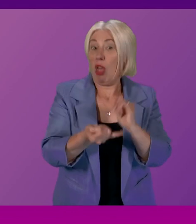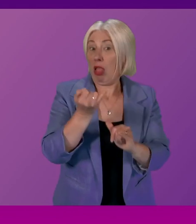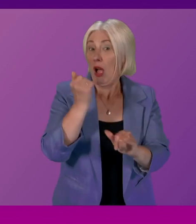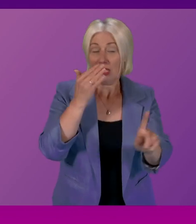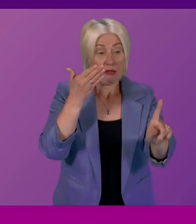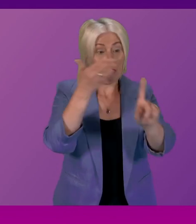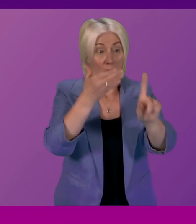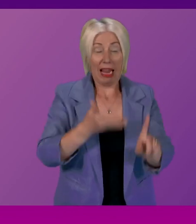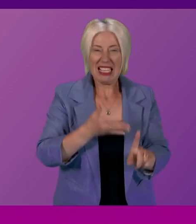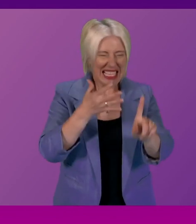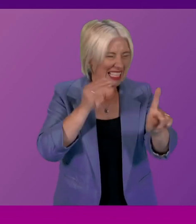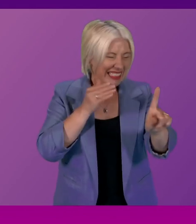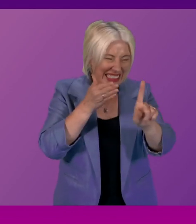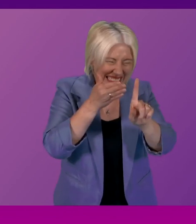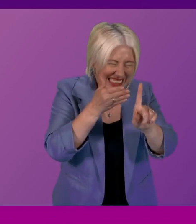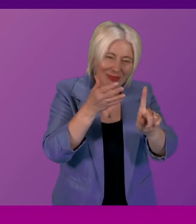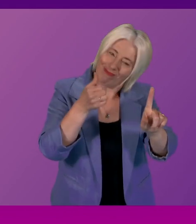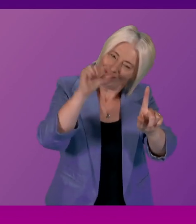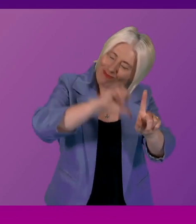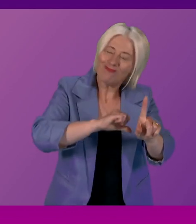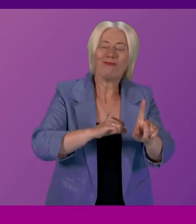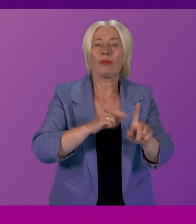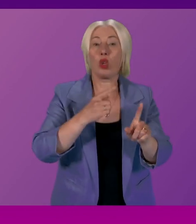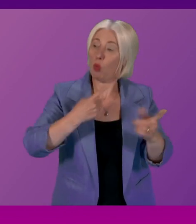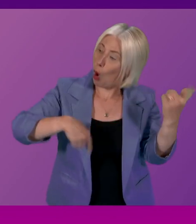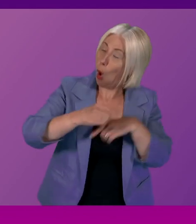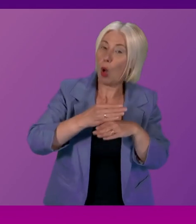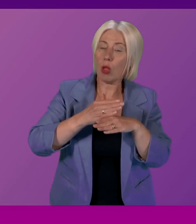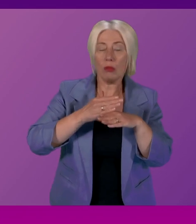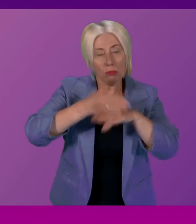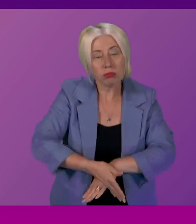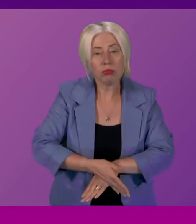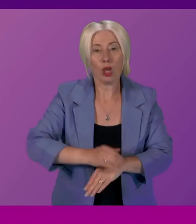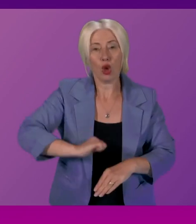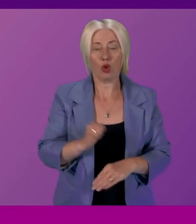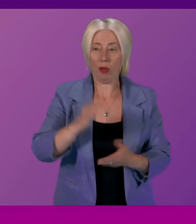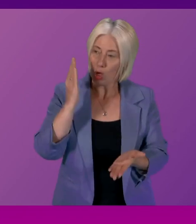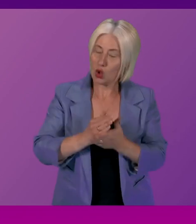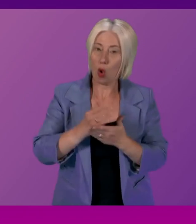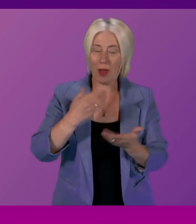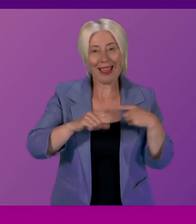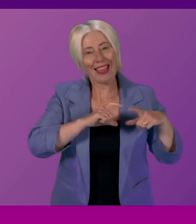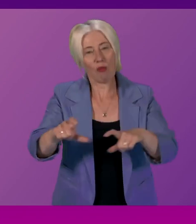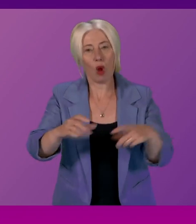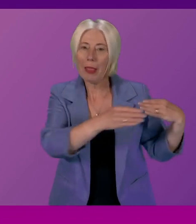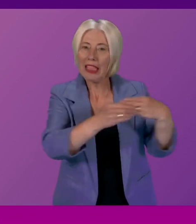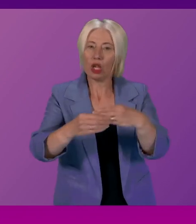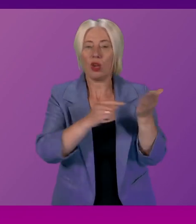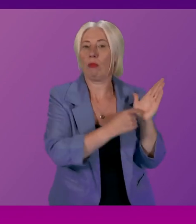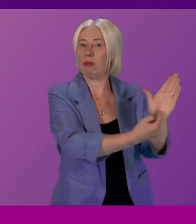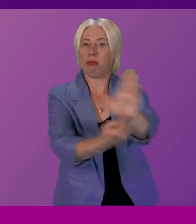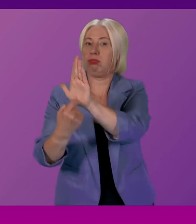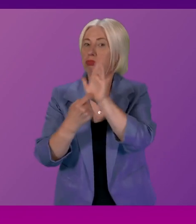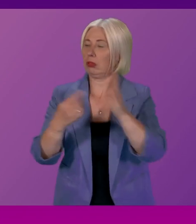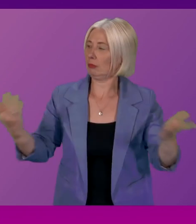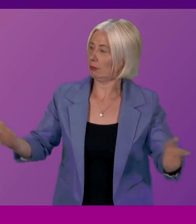that came out. So there is a job for all of us to do in ensuring that Scotland continues to show that level of leadership. Thank you. Thank you.